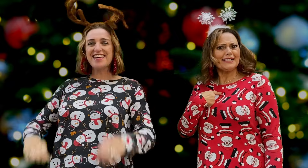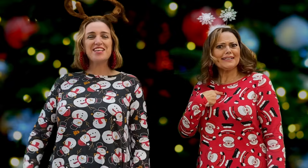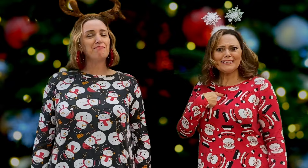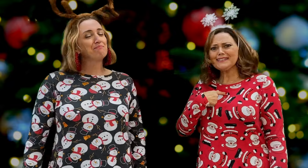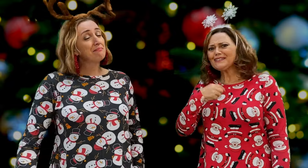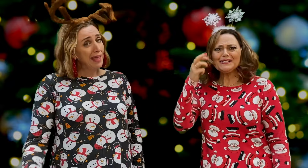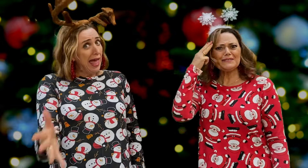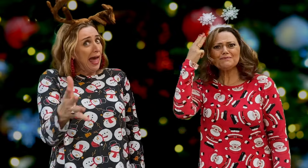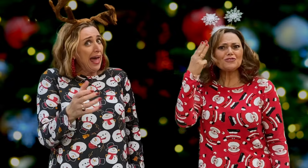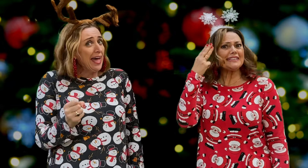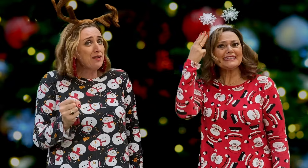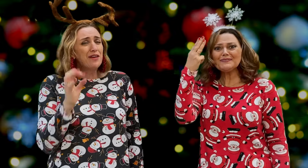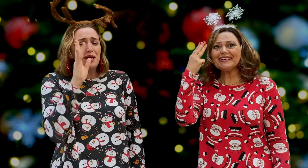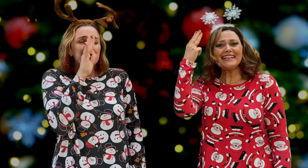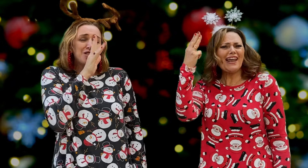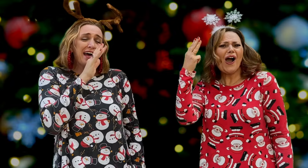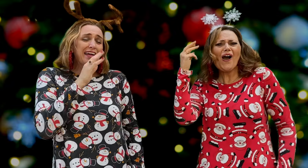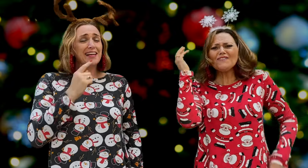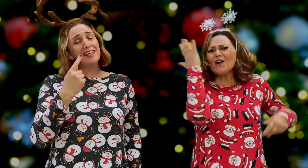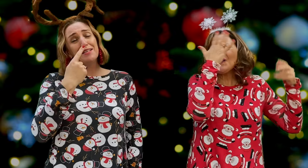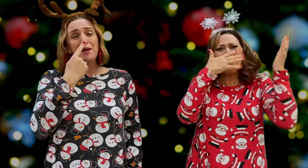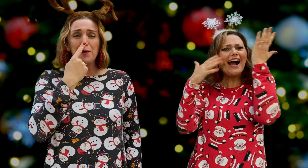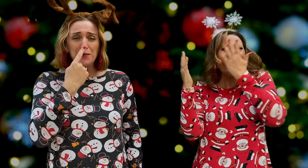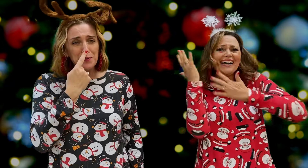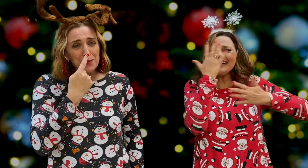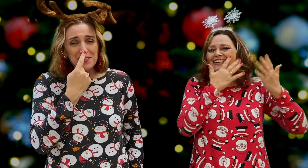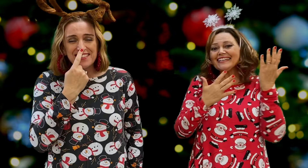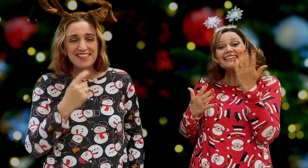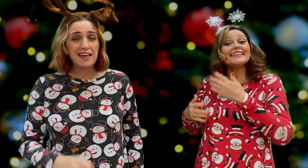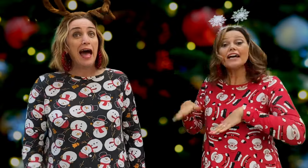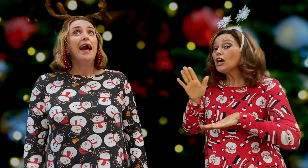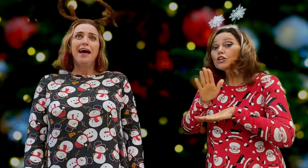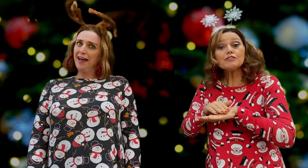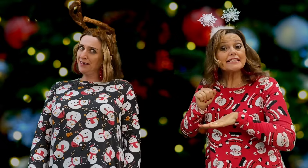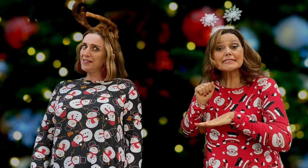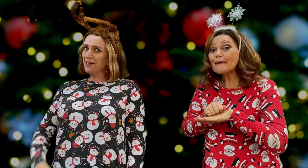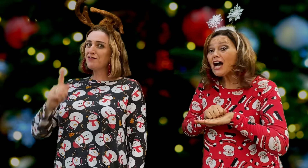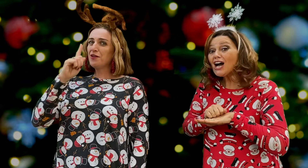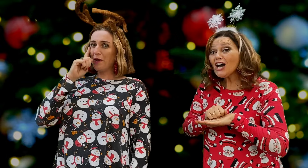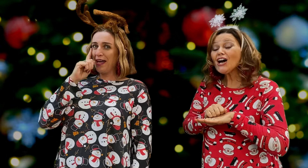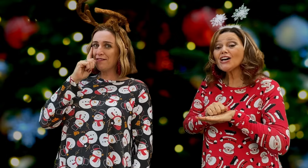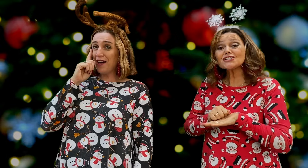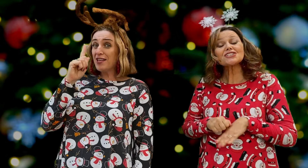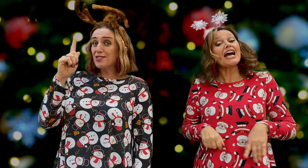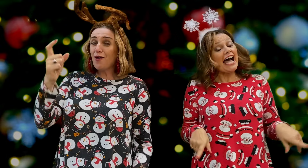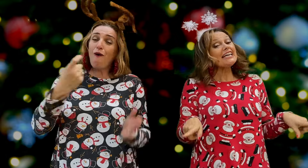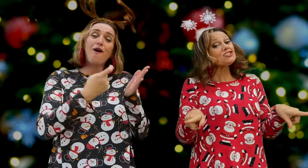Had a very shiny night And if you ever saw her